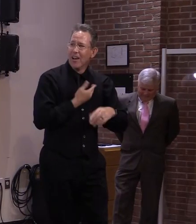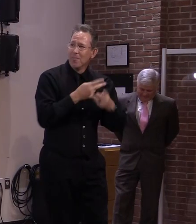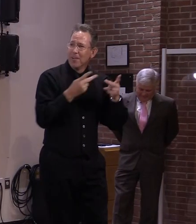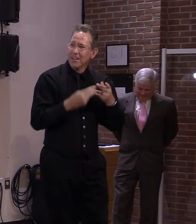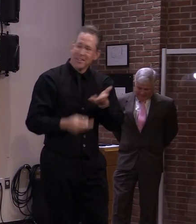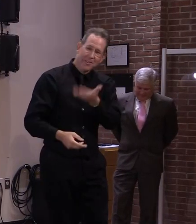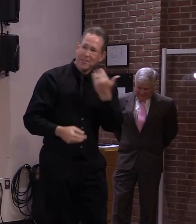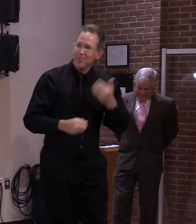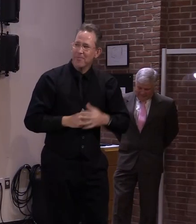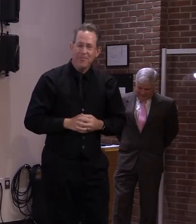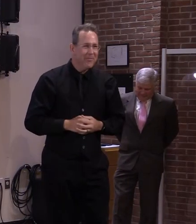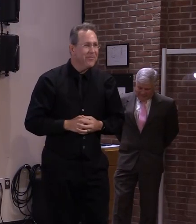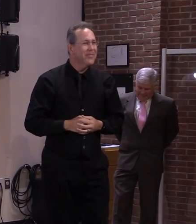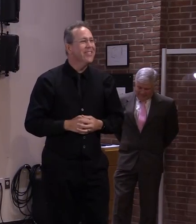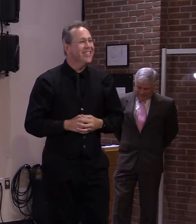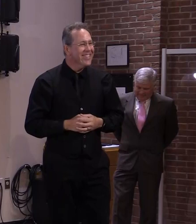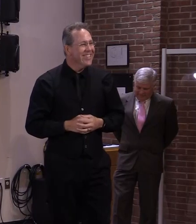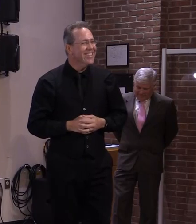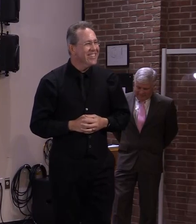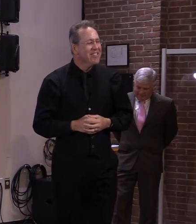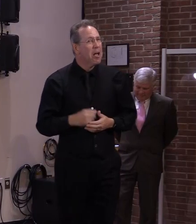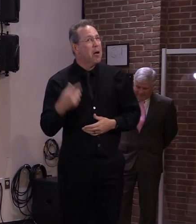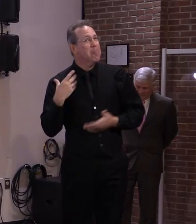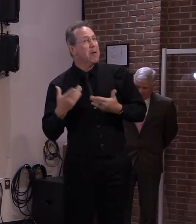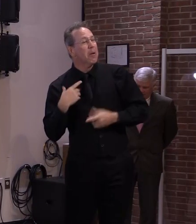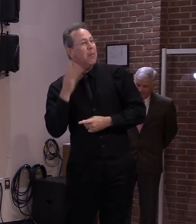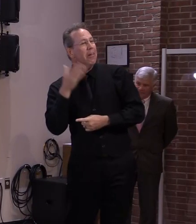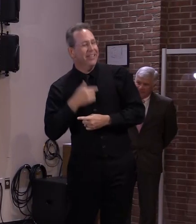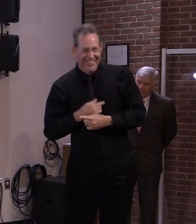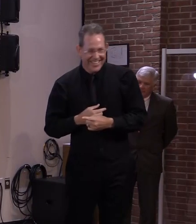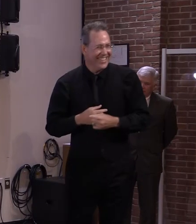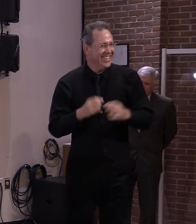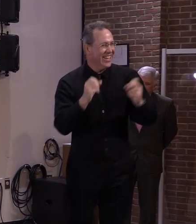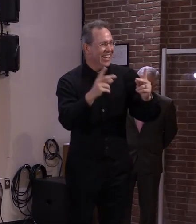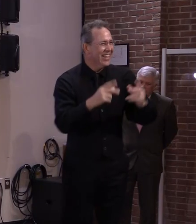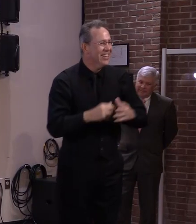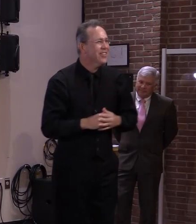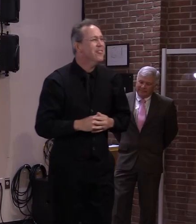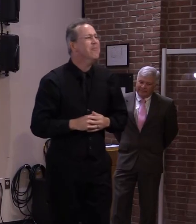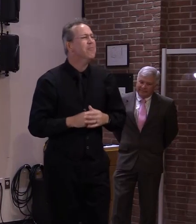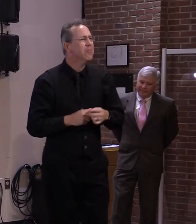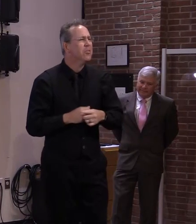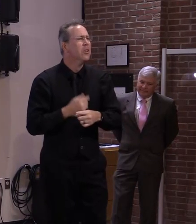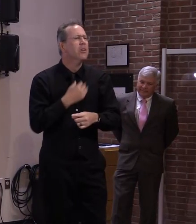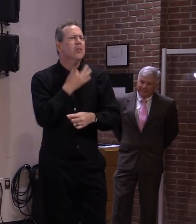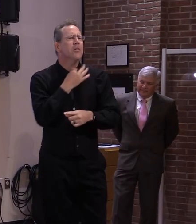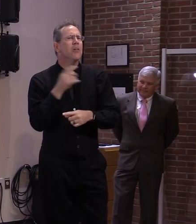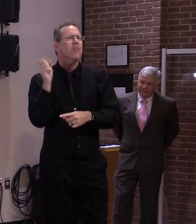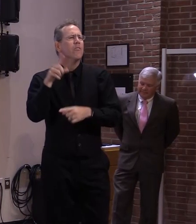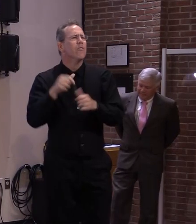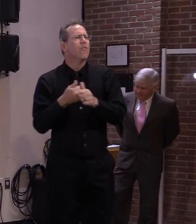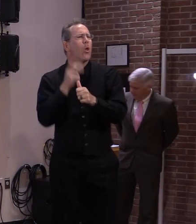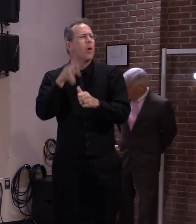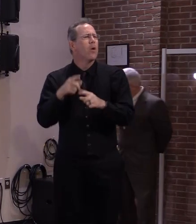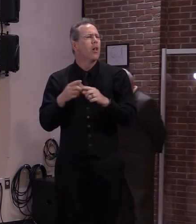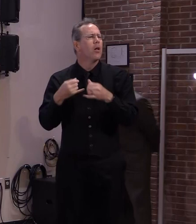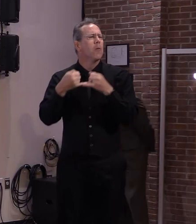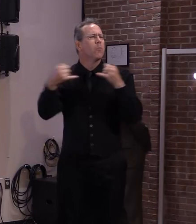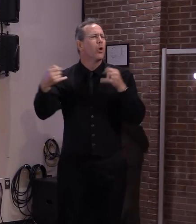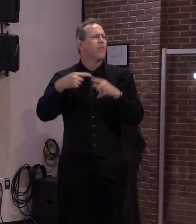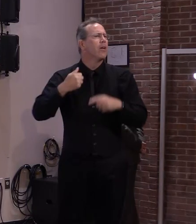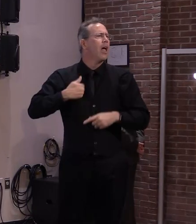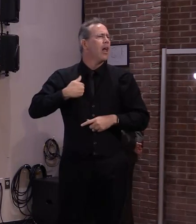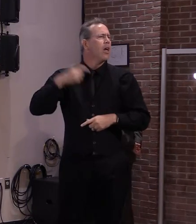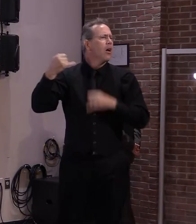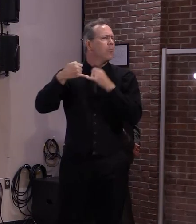So just following up on yesterday's question about the U.S.-Canadian border and certainly Commissioner Pichak's numbers from Canada and Quebec